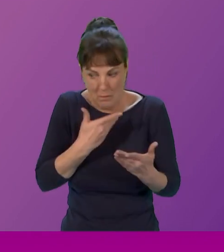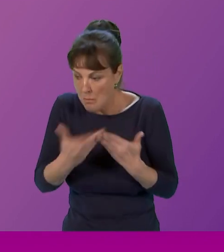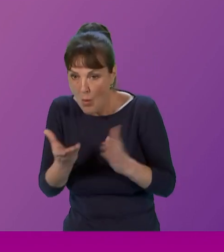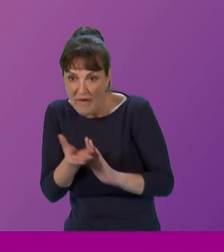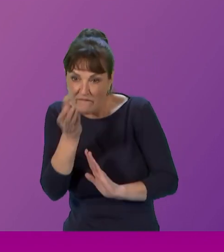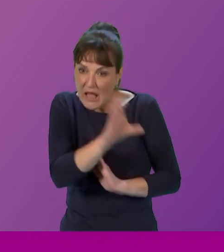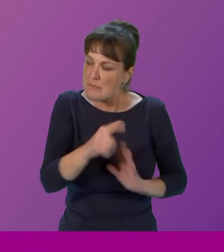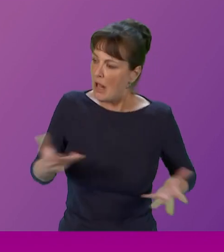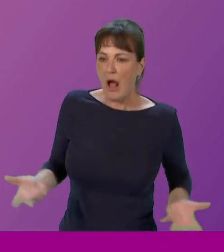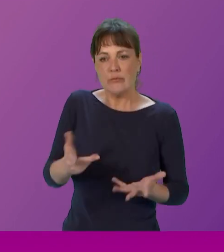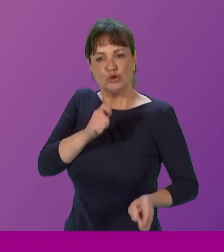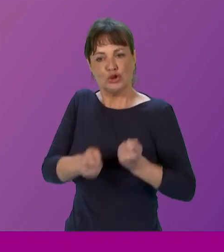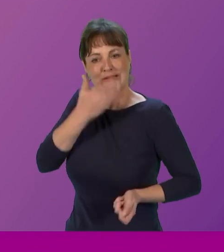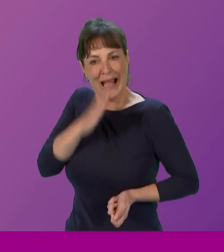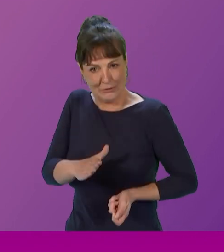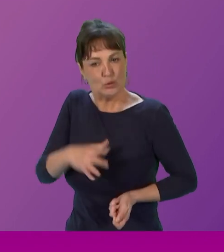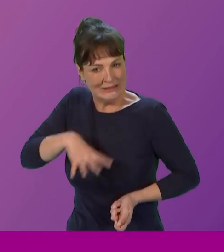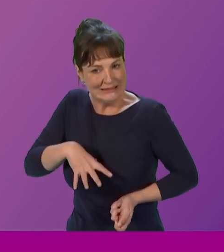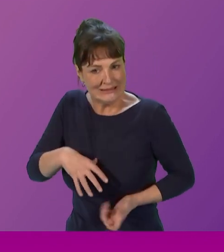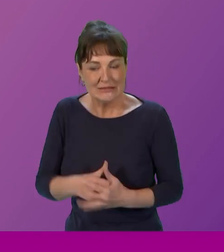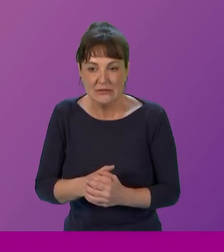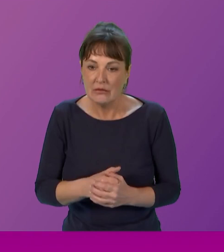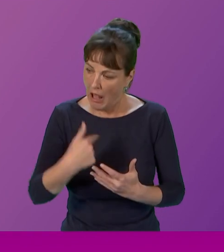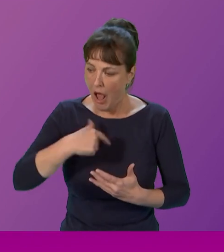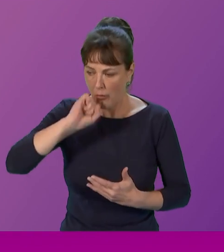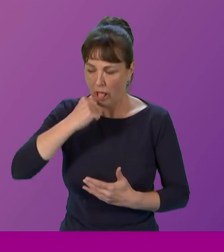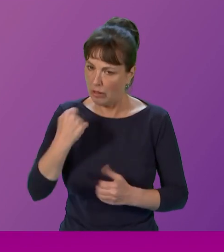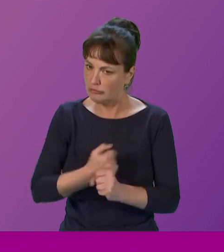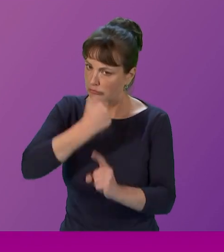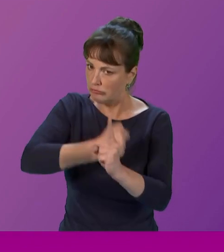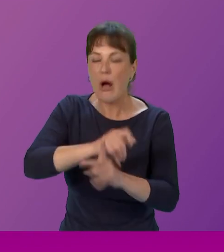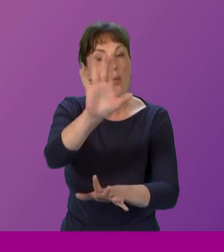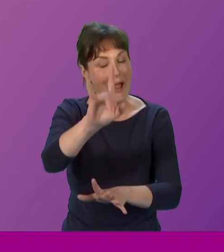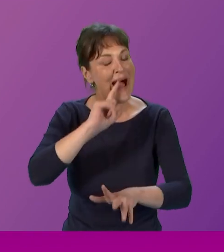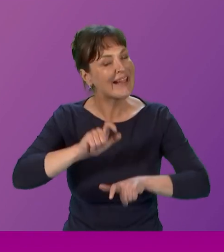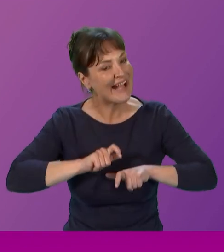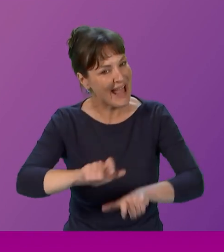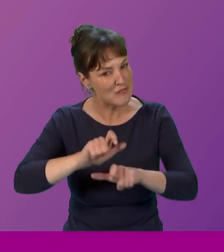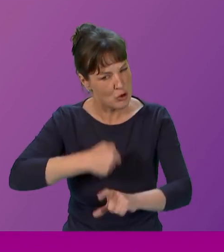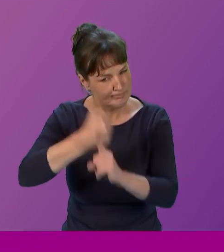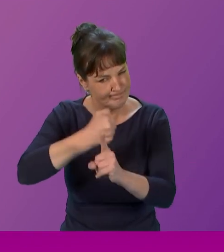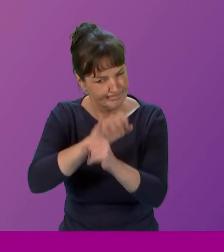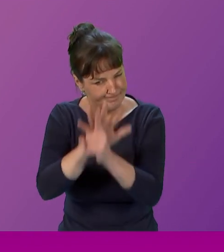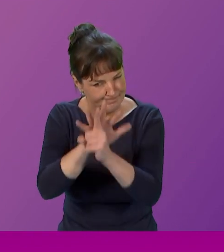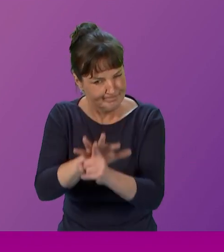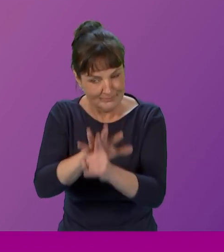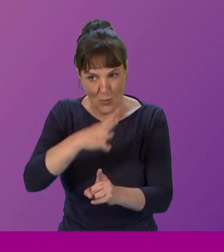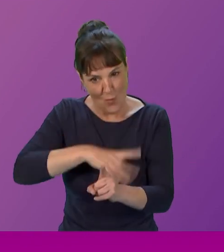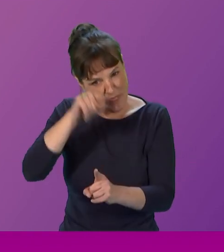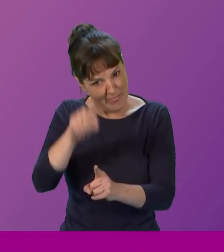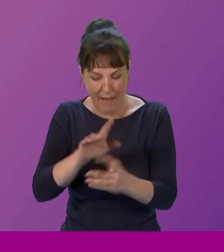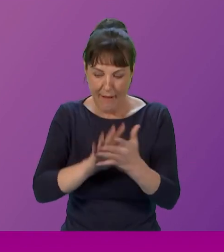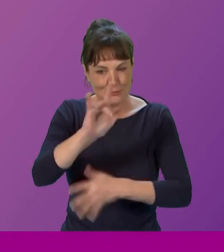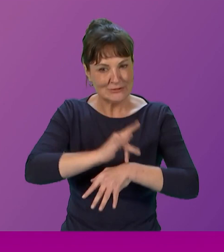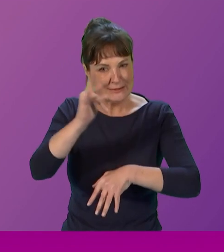required. And I'll certainly do my best. Well, I'll continue to do my best to press for that. Um, the, the equalities minister knows fine. Well,